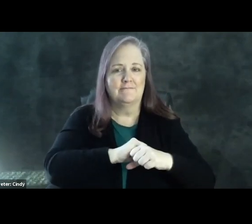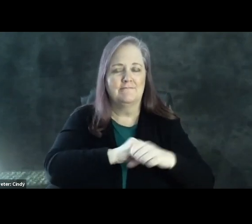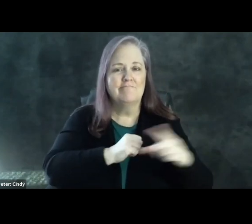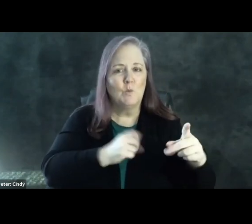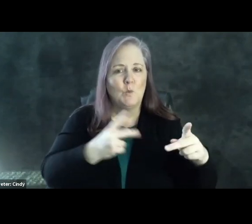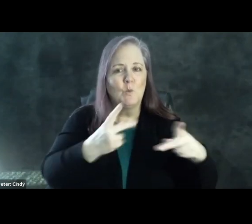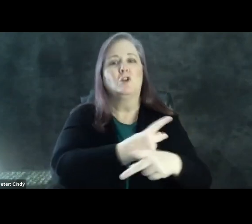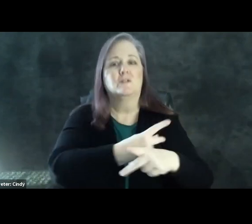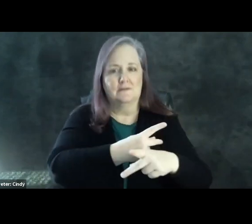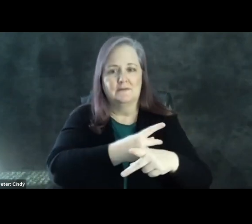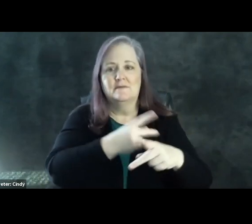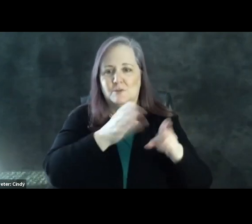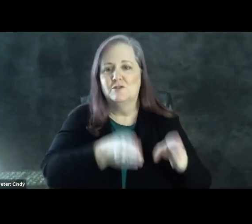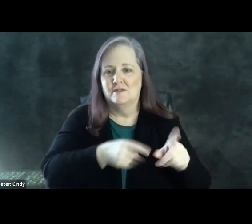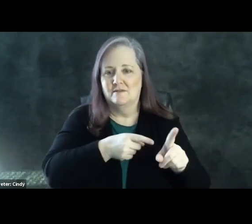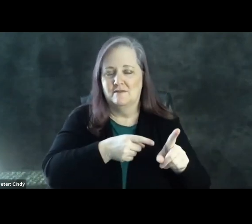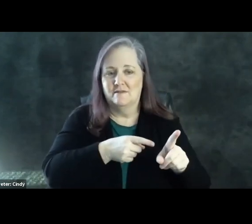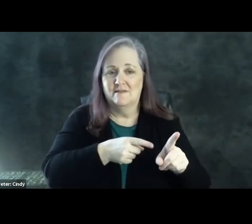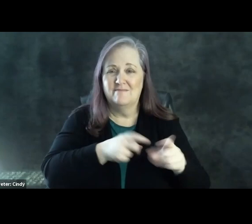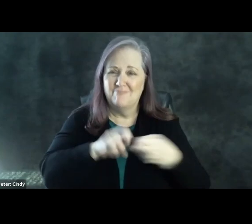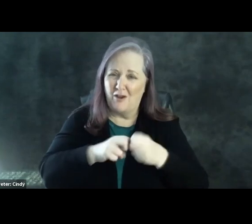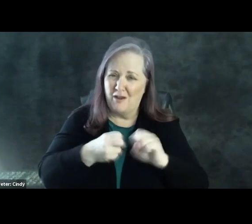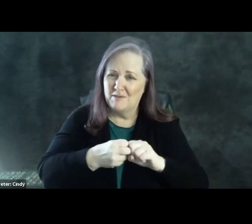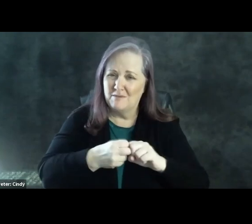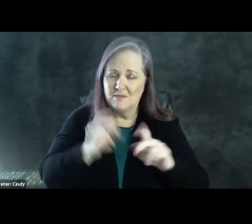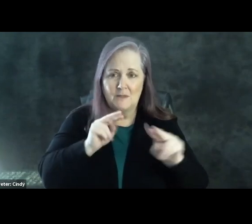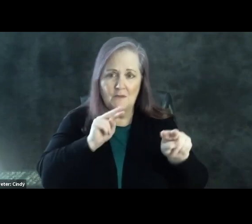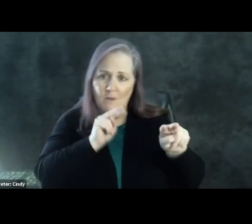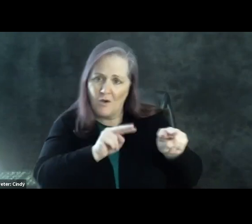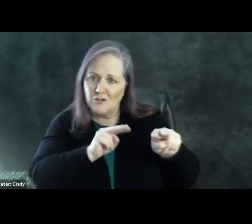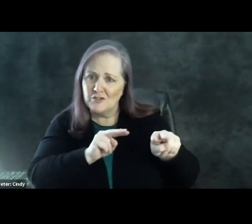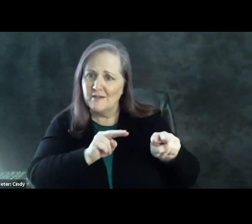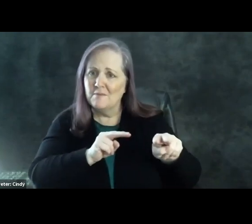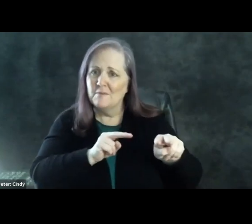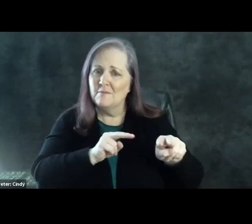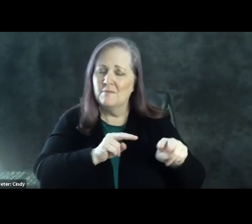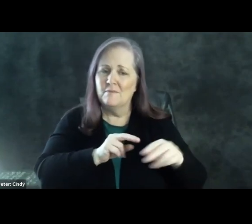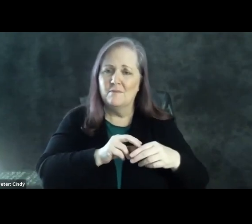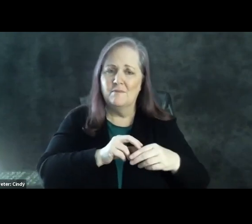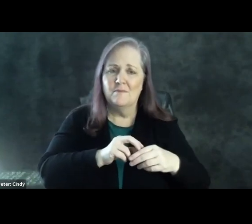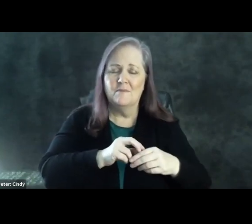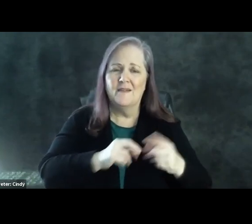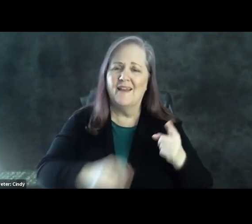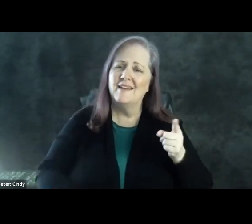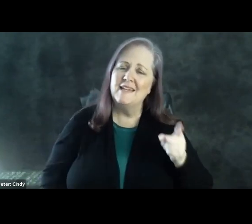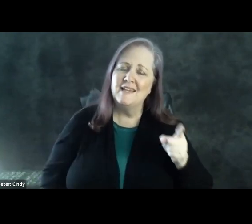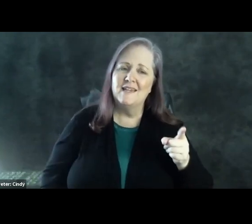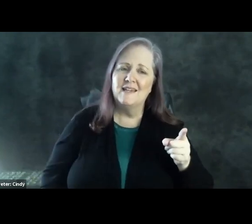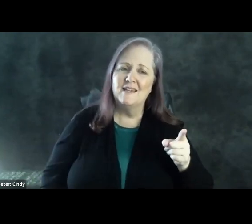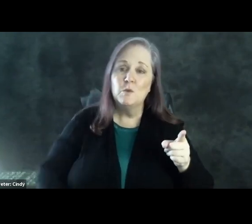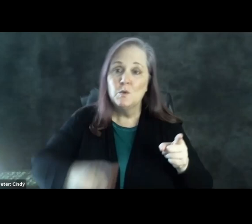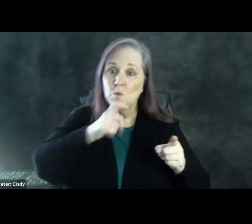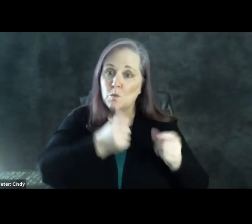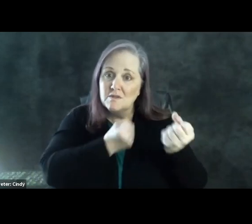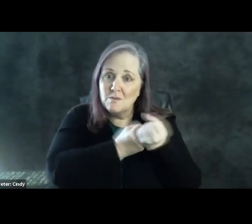that's obviously problematic because he's incredibly visible and he's also someone who his followers